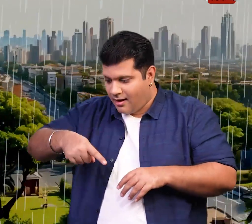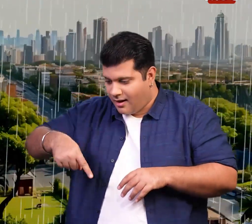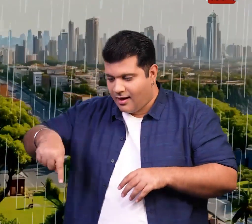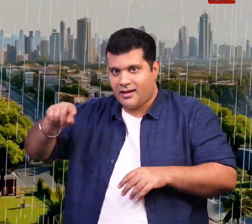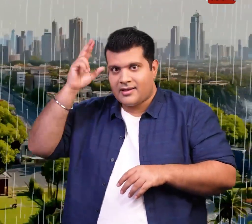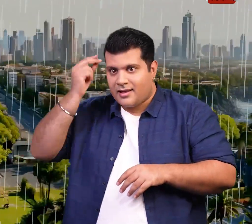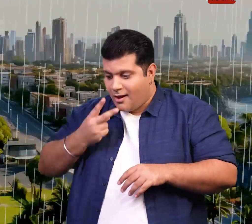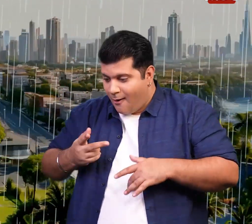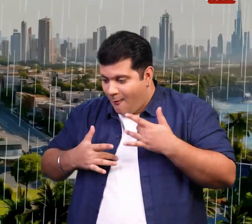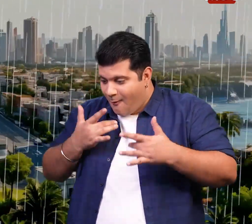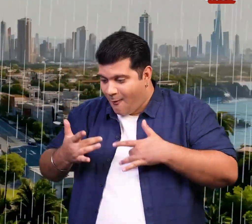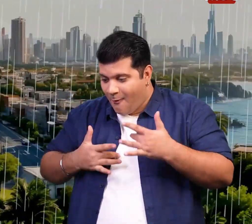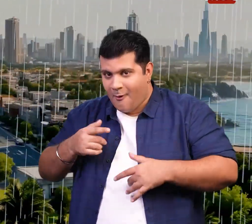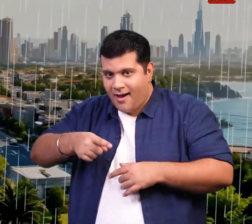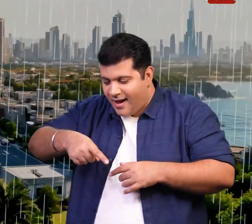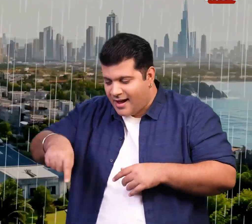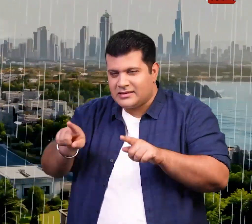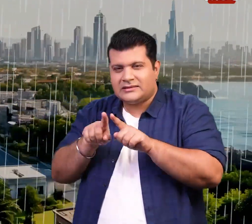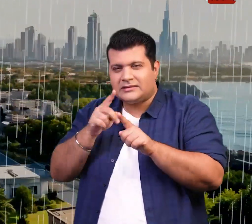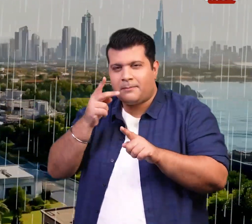stretched out like a beautiful painting.